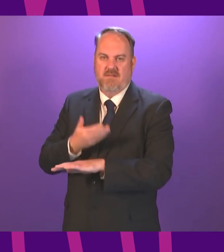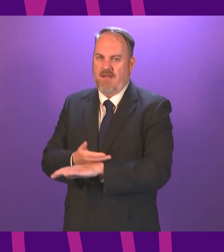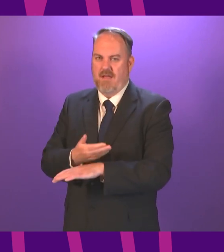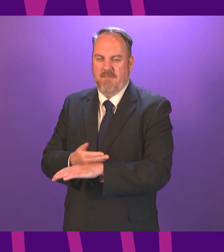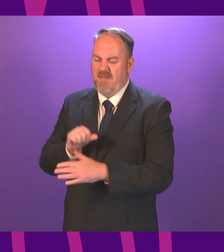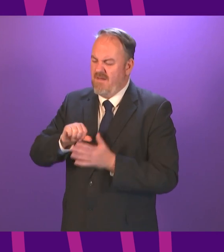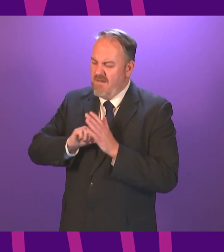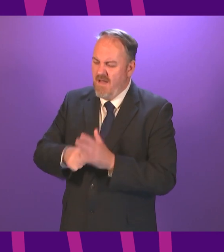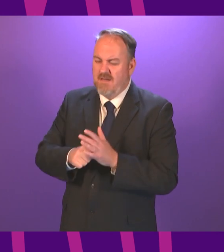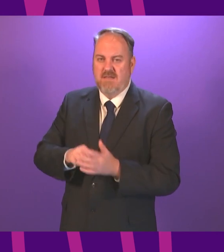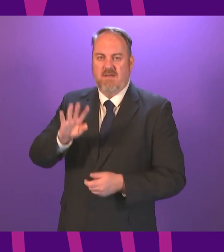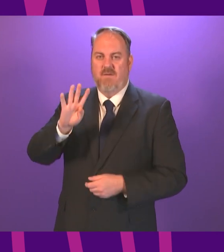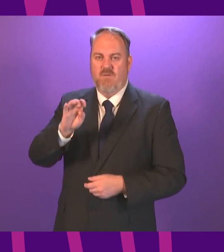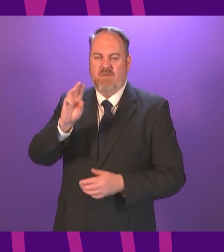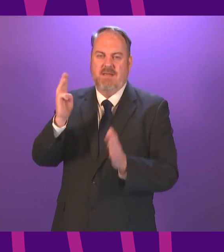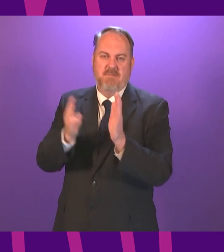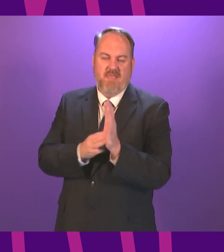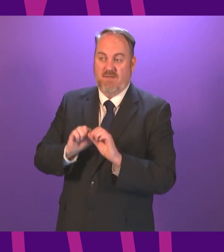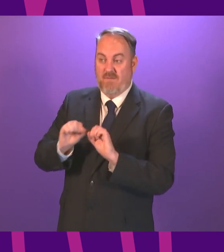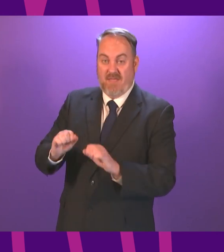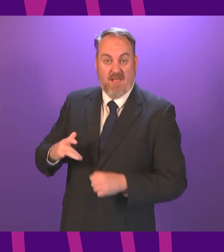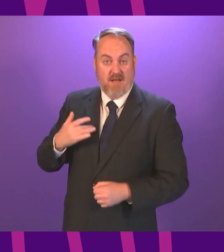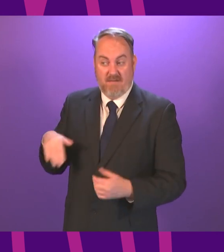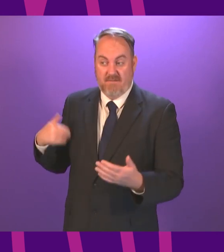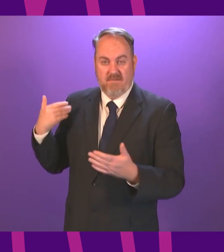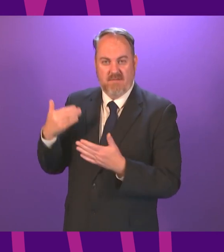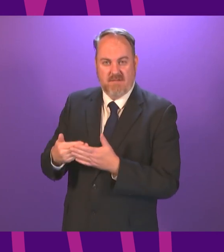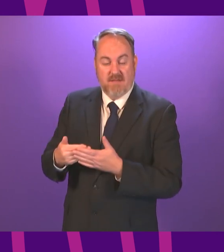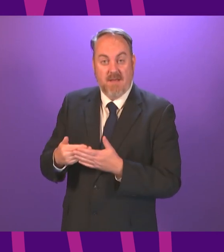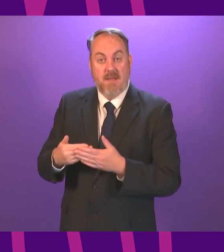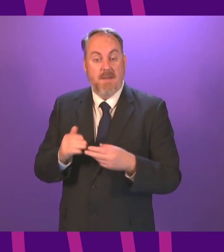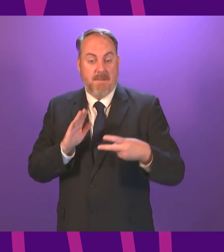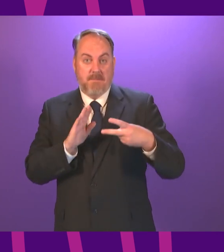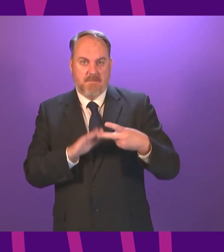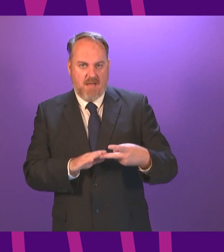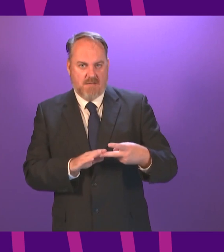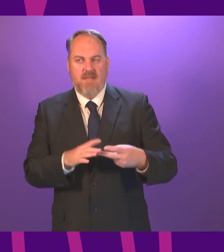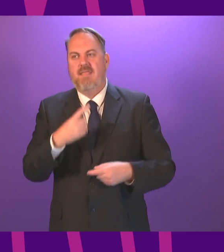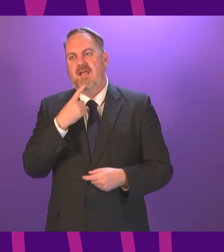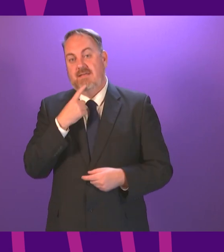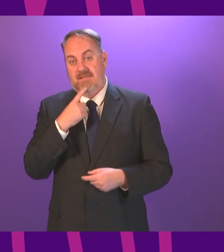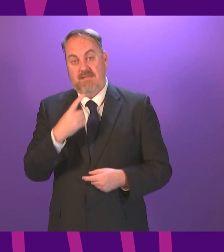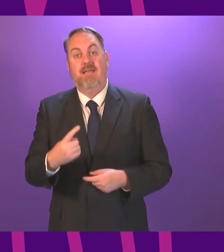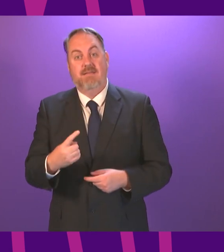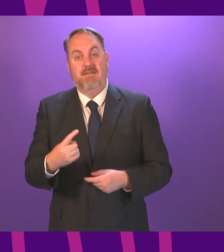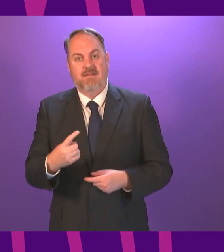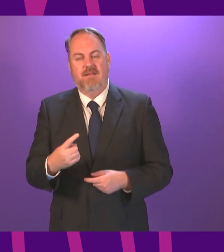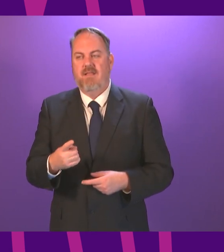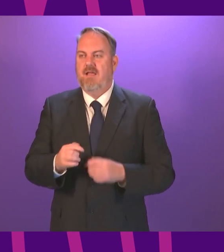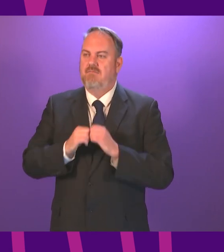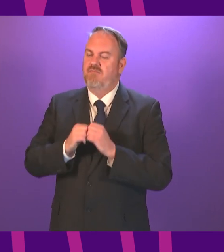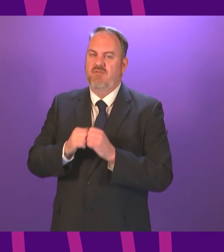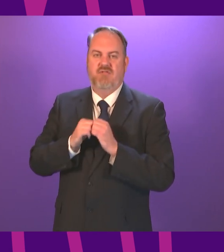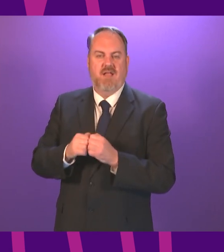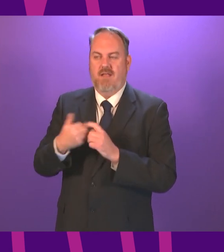14 months of their lives but they also said to me that they were indebted to the NHS